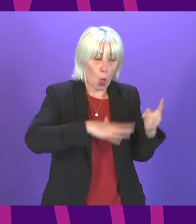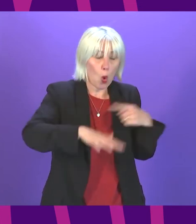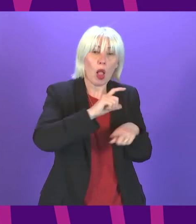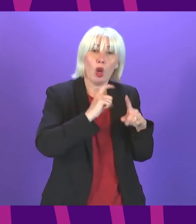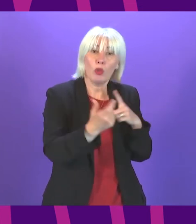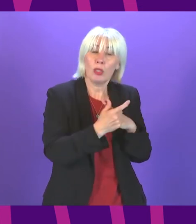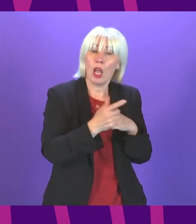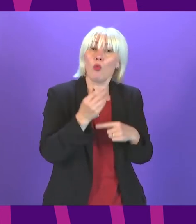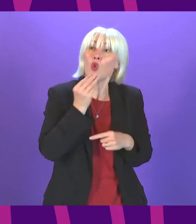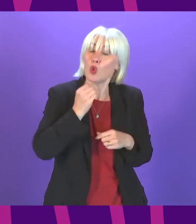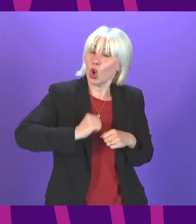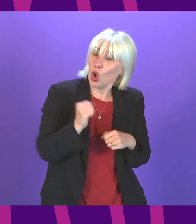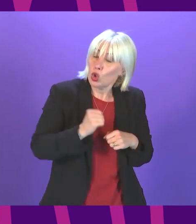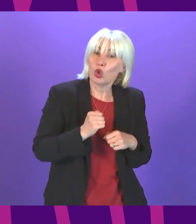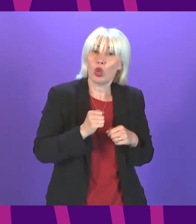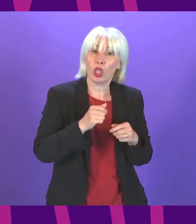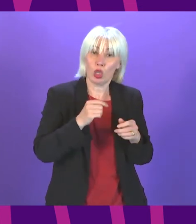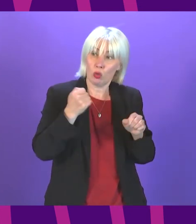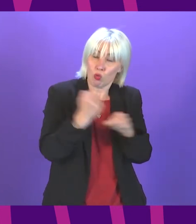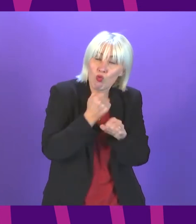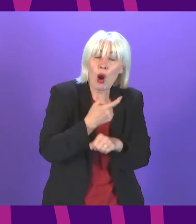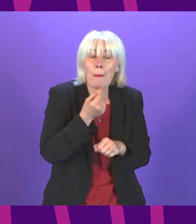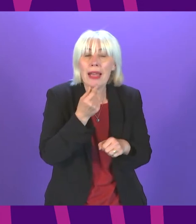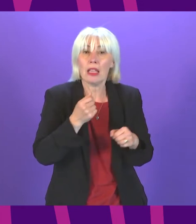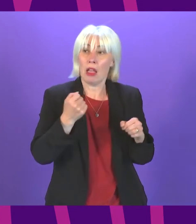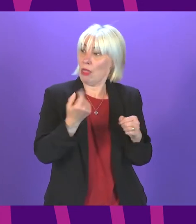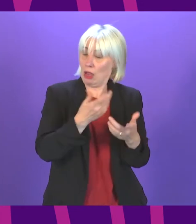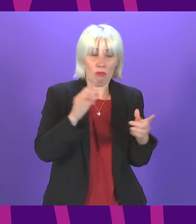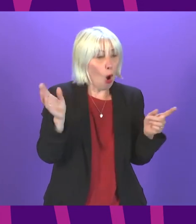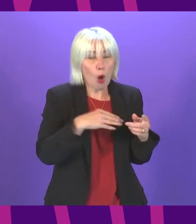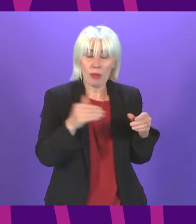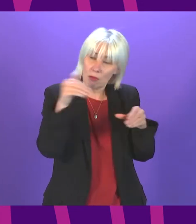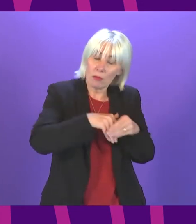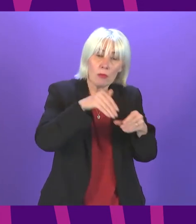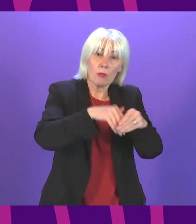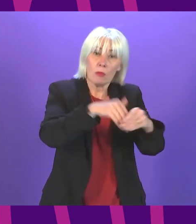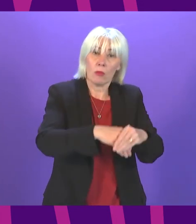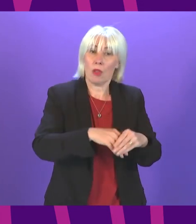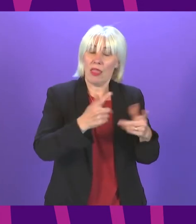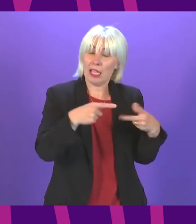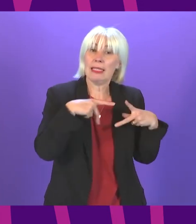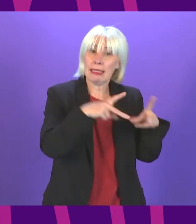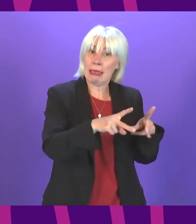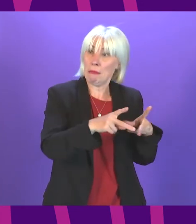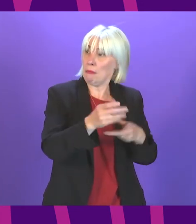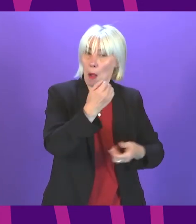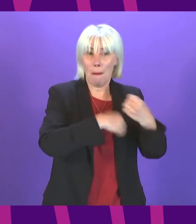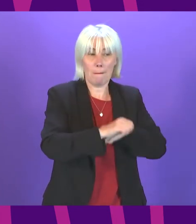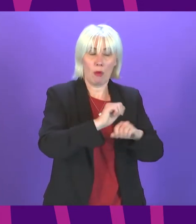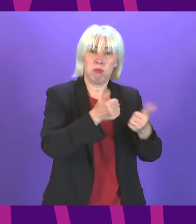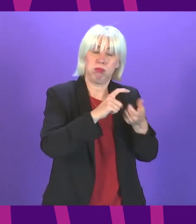using Scottish contractors and Nature Scott has complemented the regeneration work which has embedded the scheme perfectly into the landscape